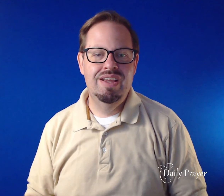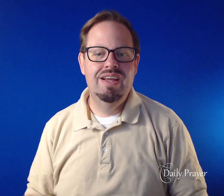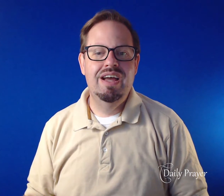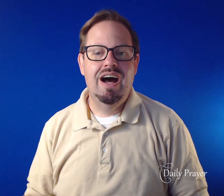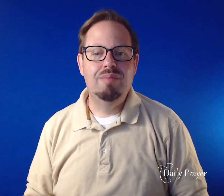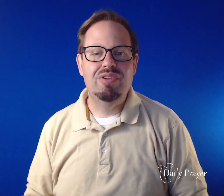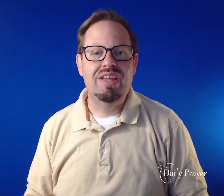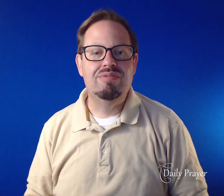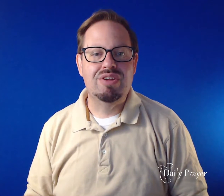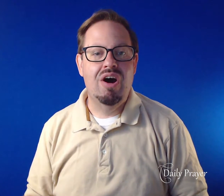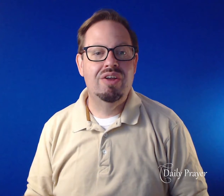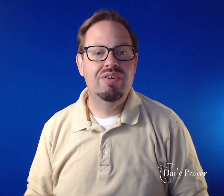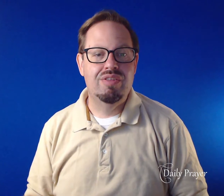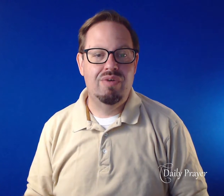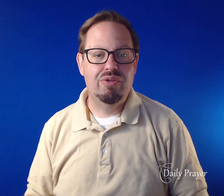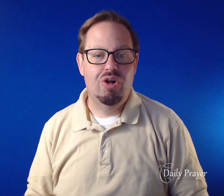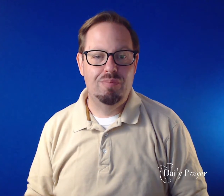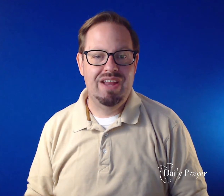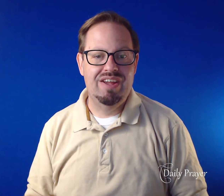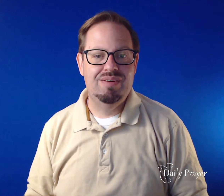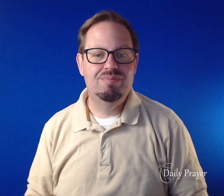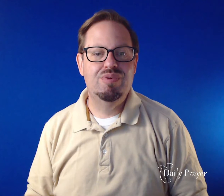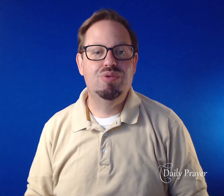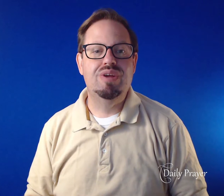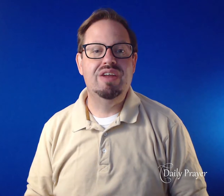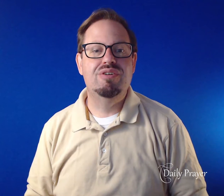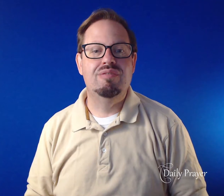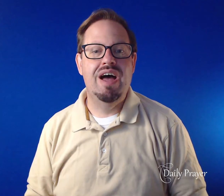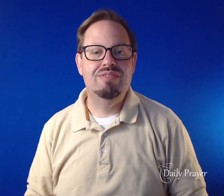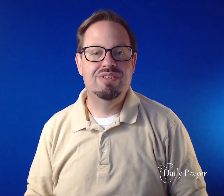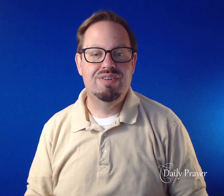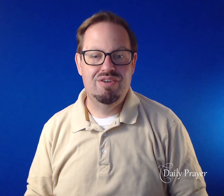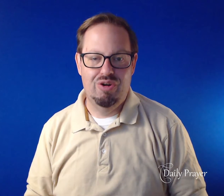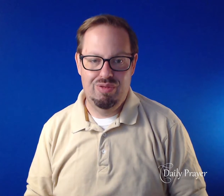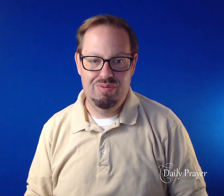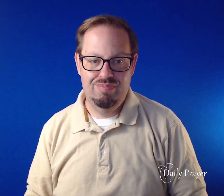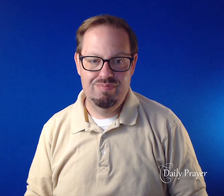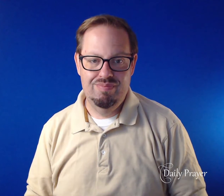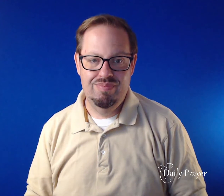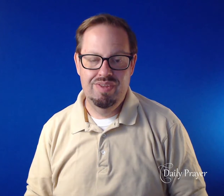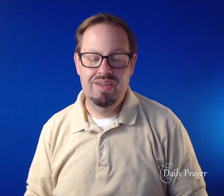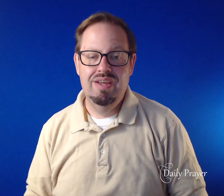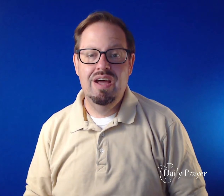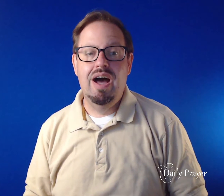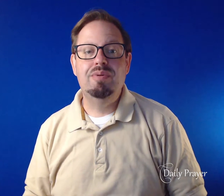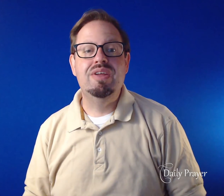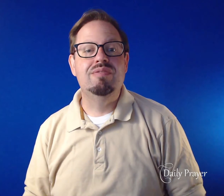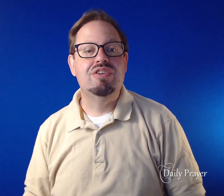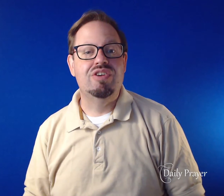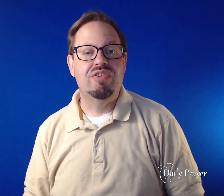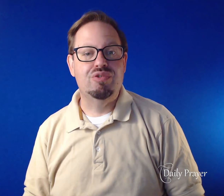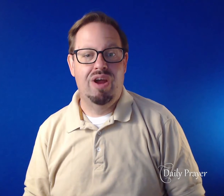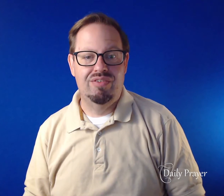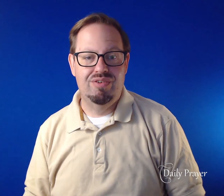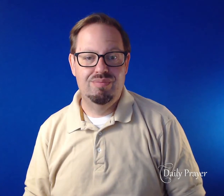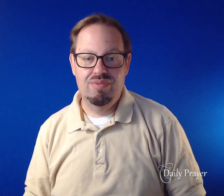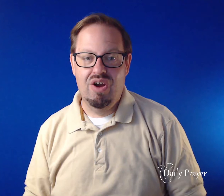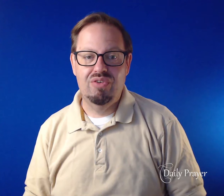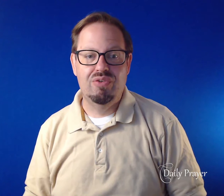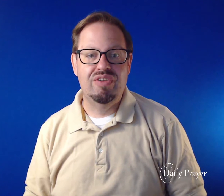I believe in Jesus Christ, God's only